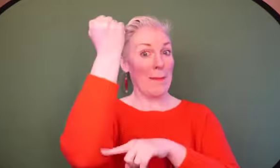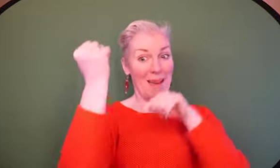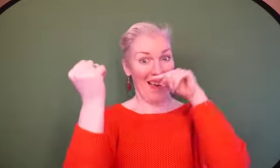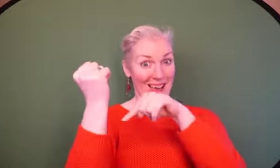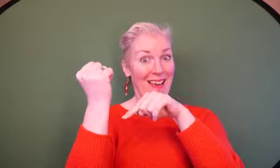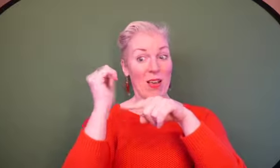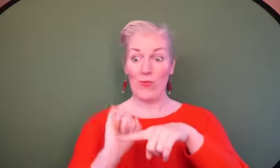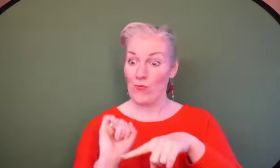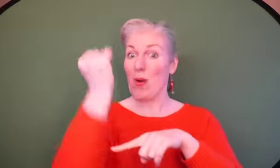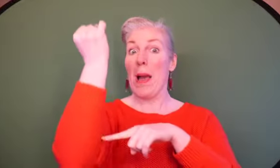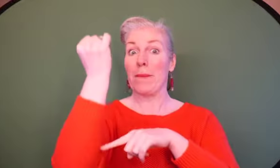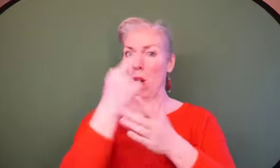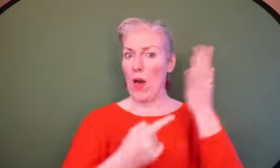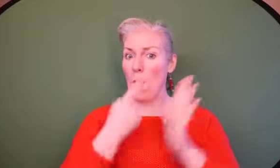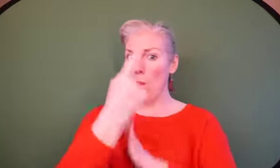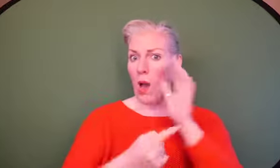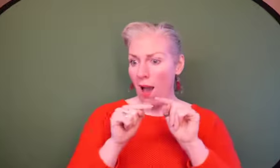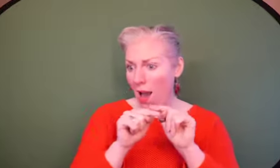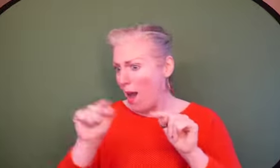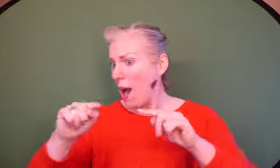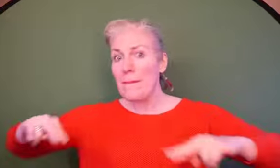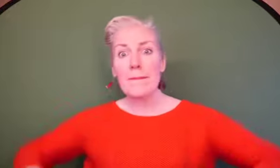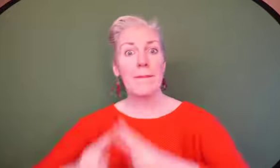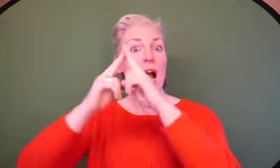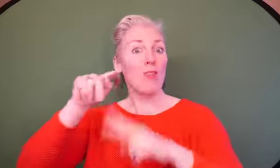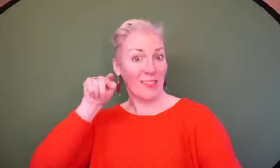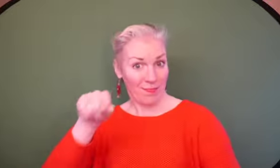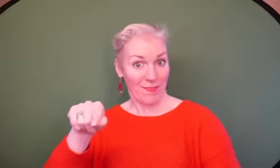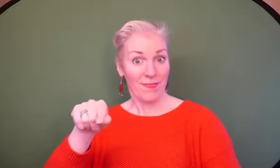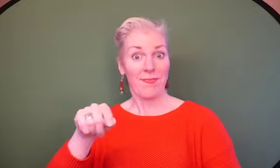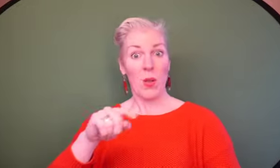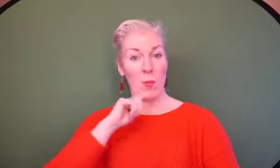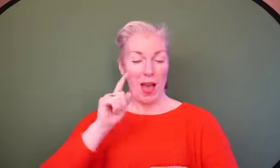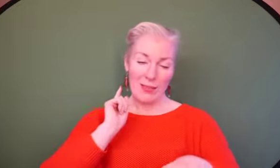see you